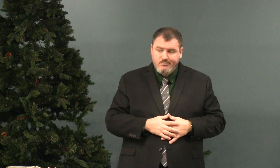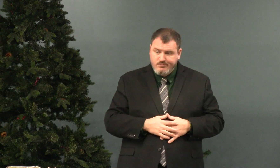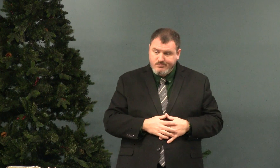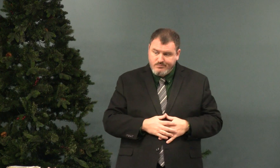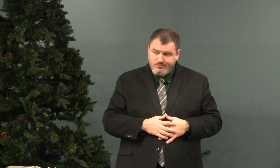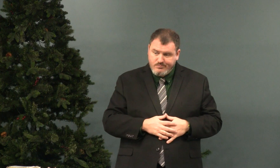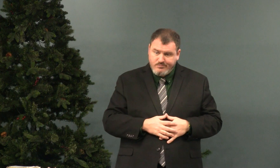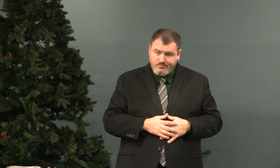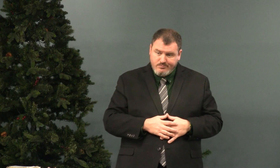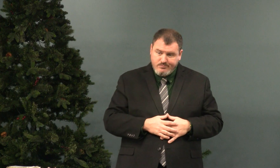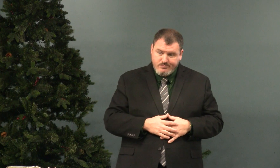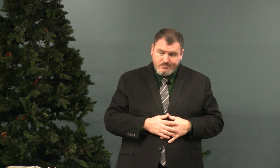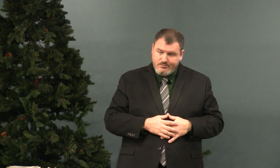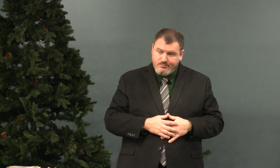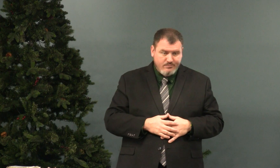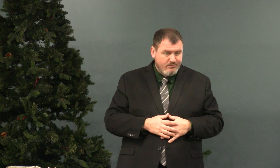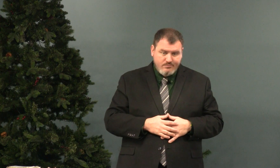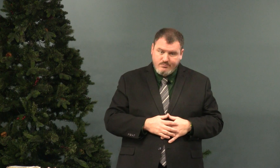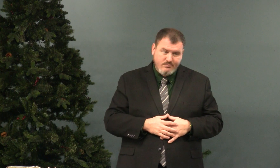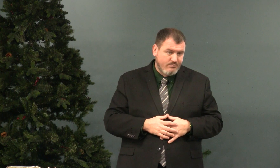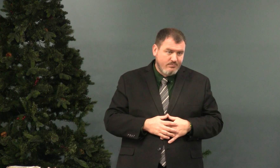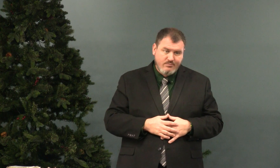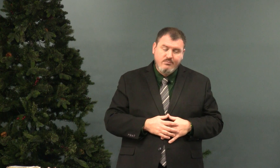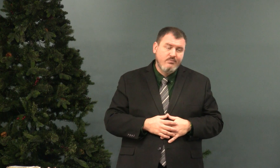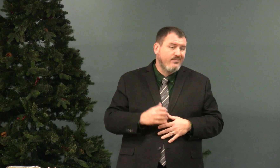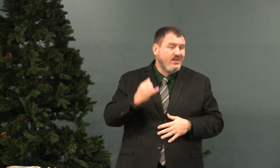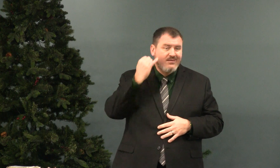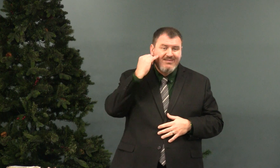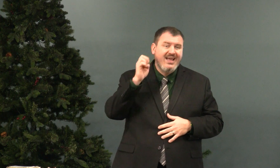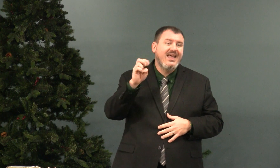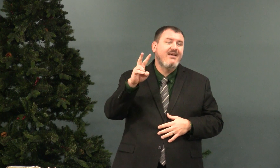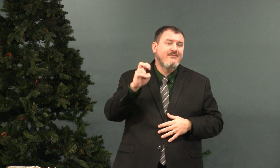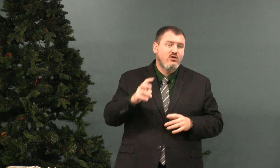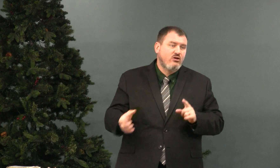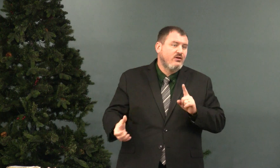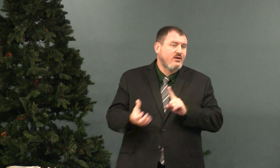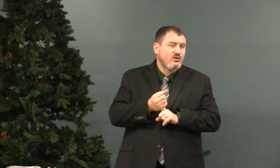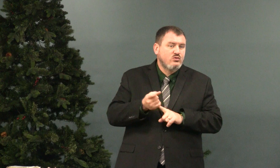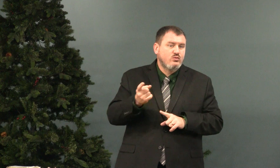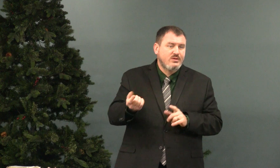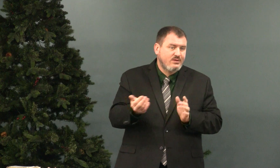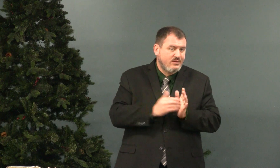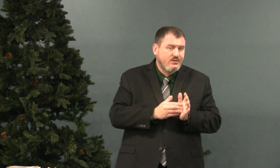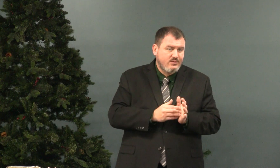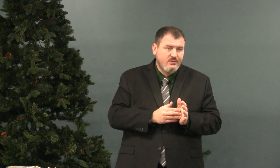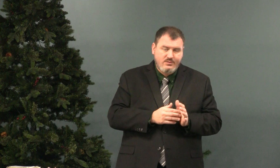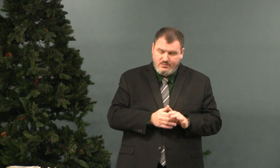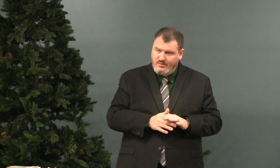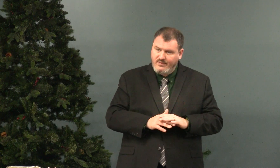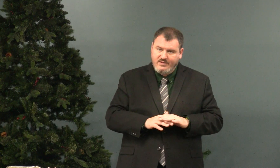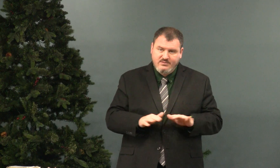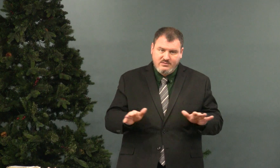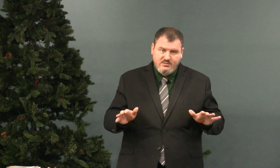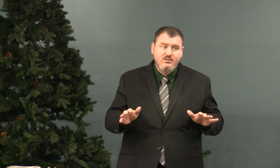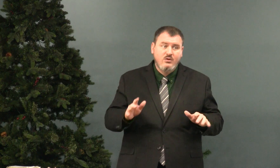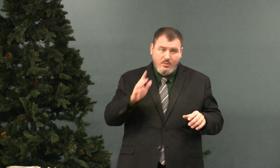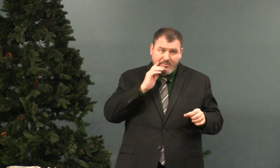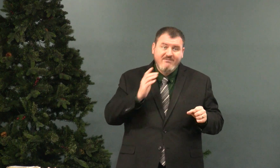He sat down and talked to me. And he said, if I ever catch you doing that again, that's it.